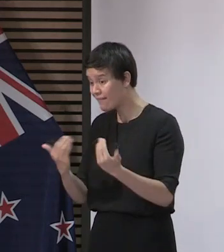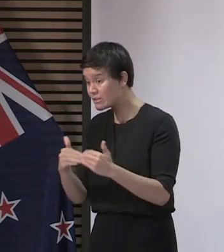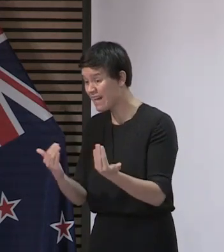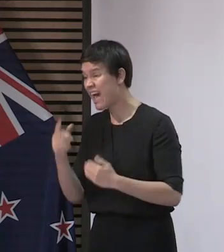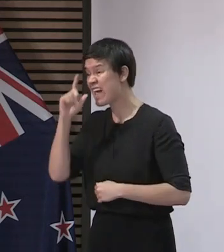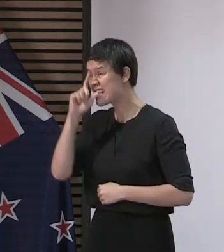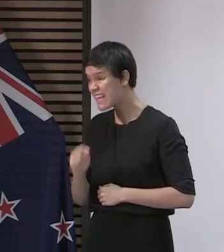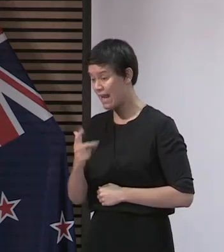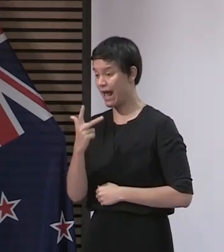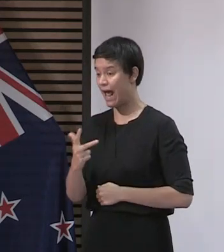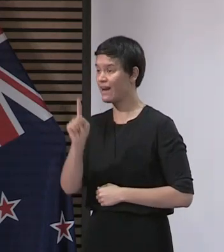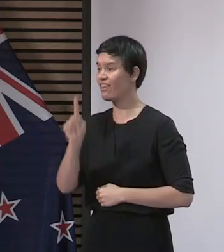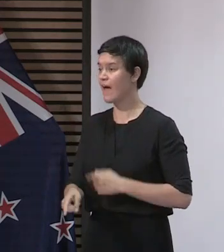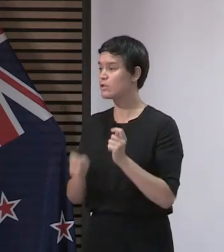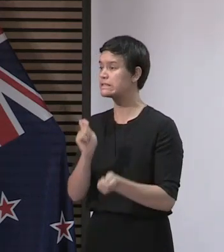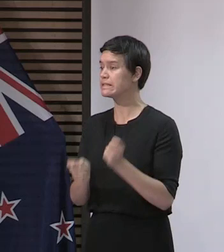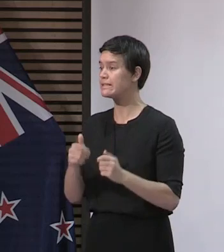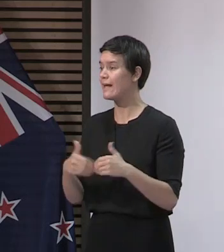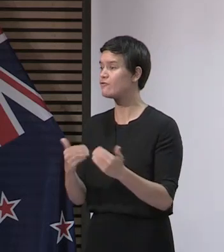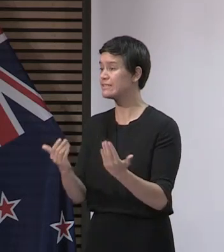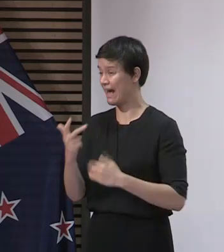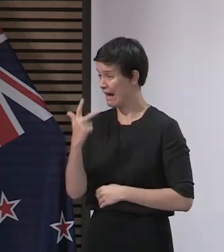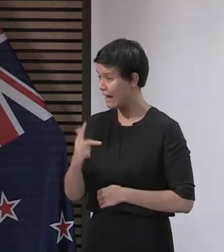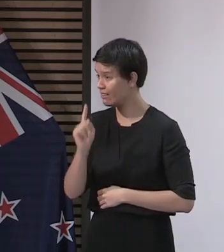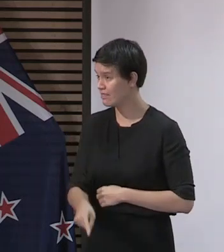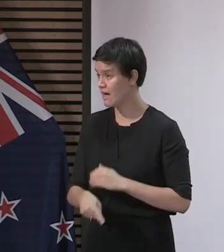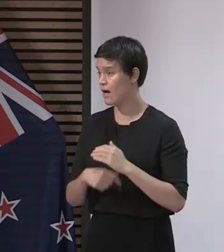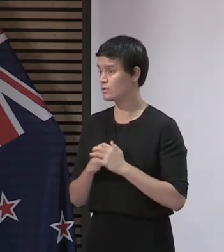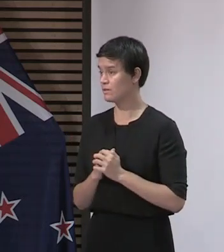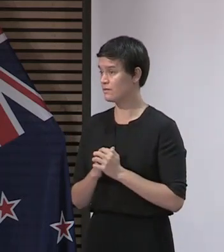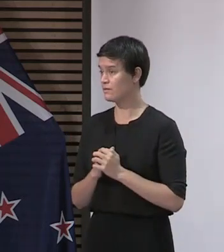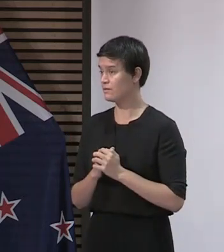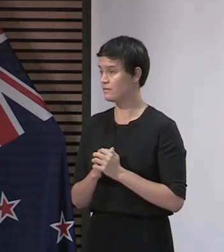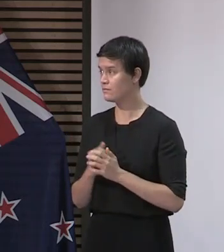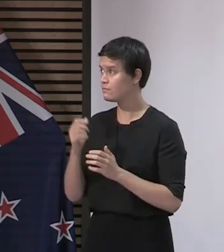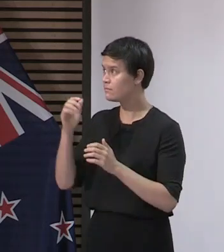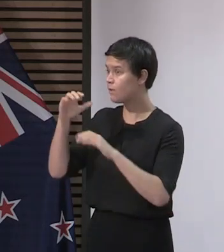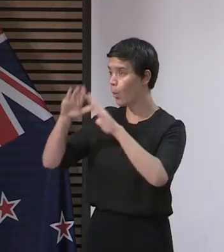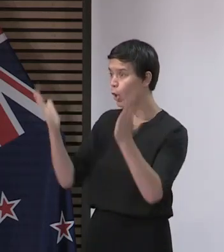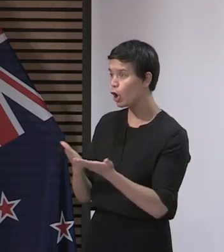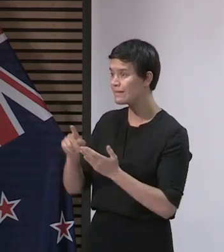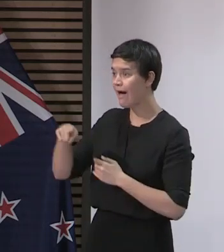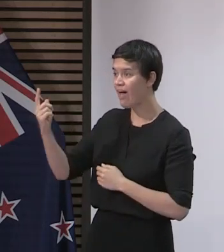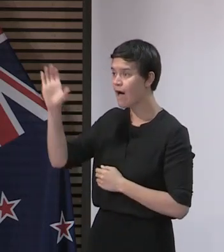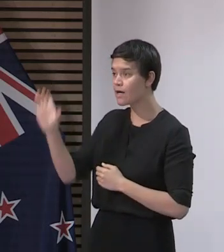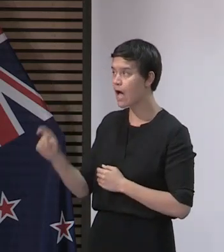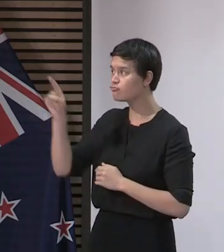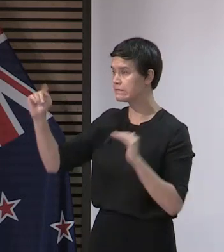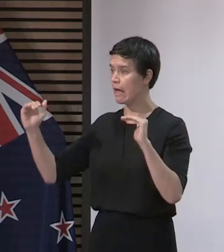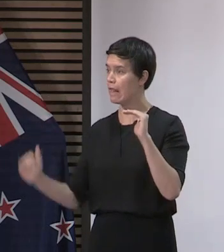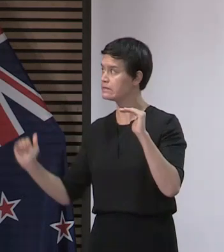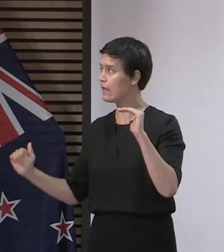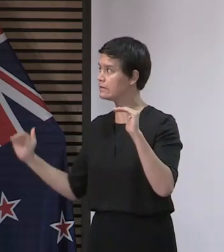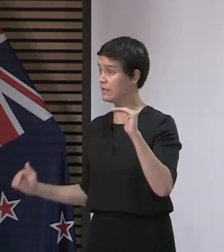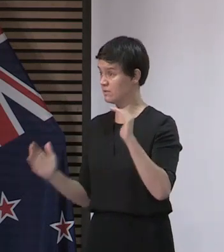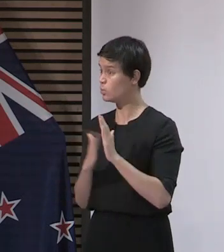,000 tests per day. That has resulted in us having one of the highest testing rates in the world per capita. We have